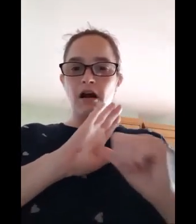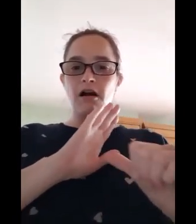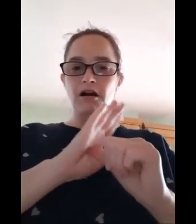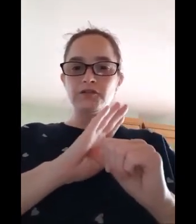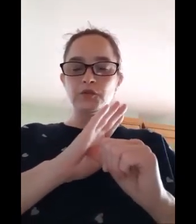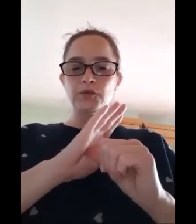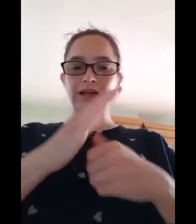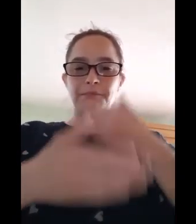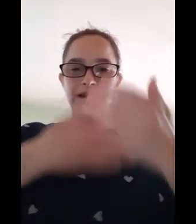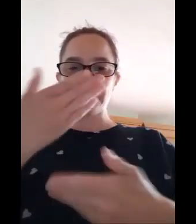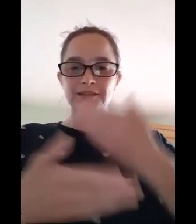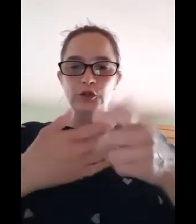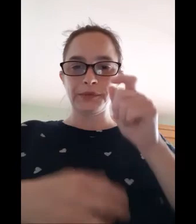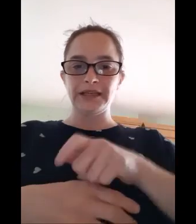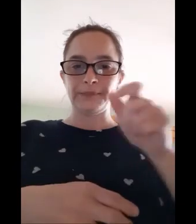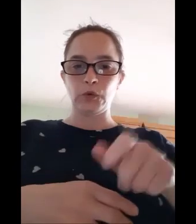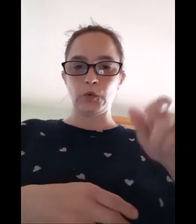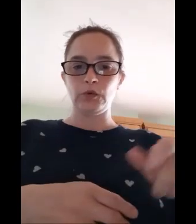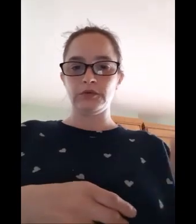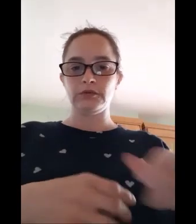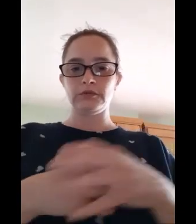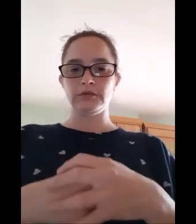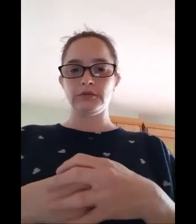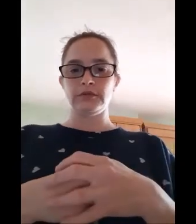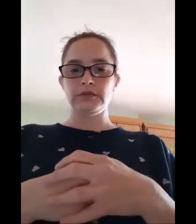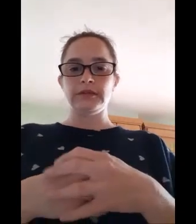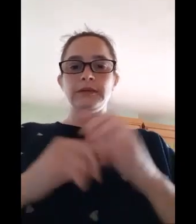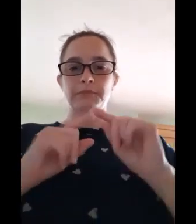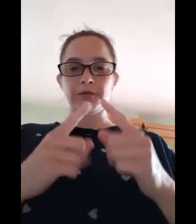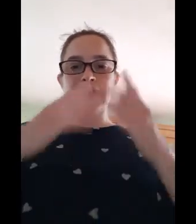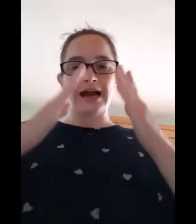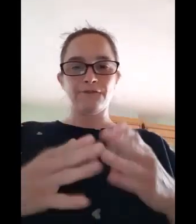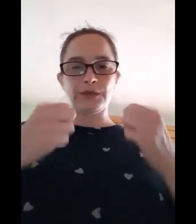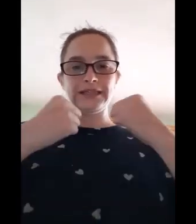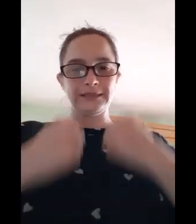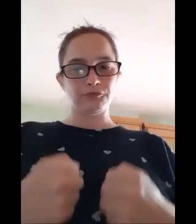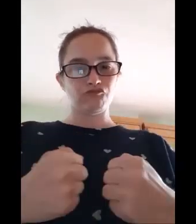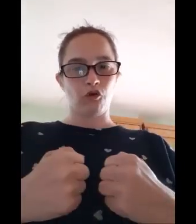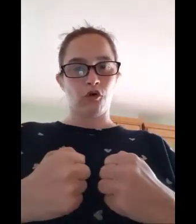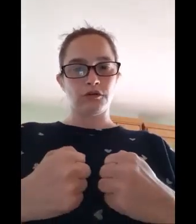hard to explain to people. But you have to keep going.